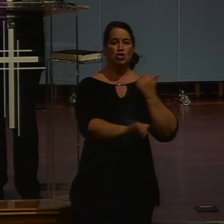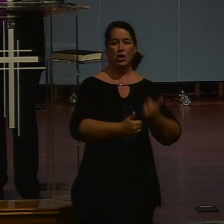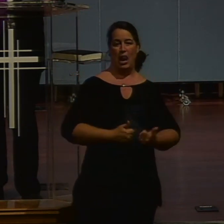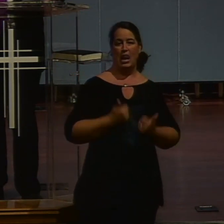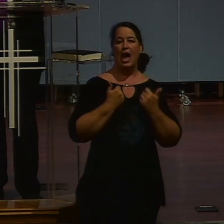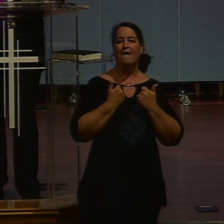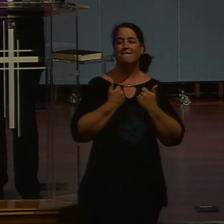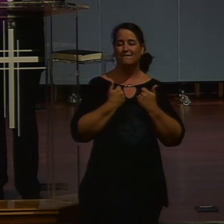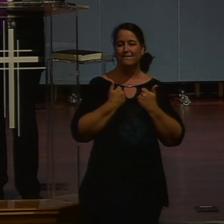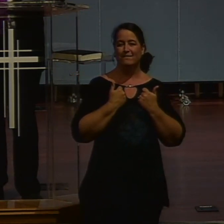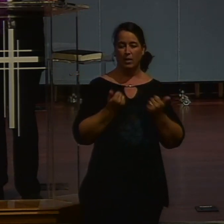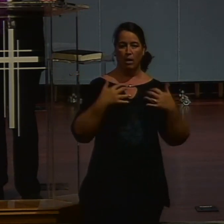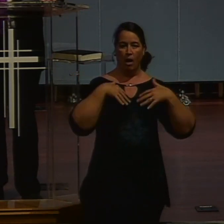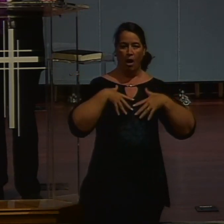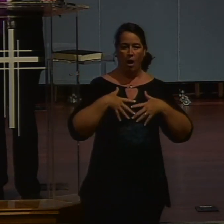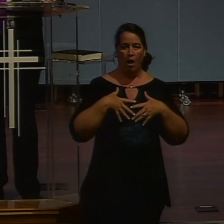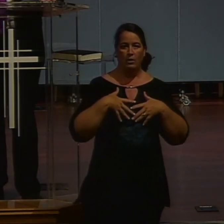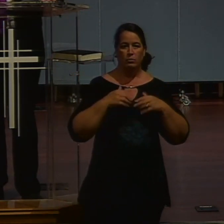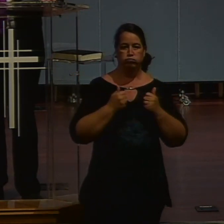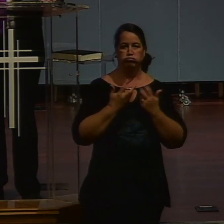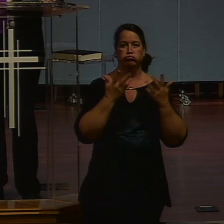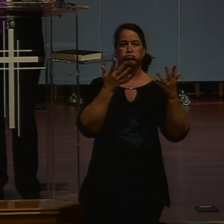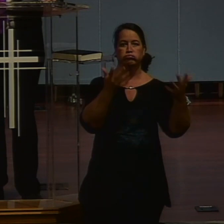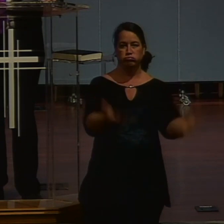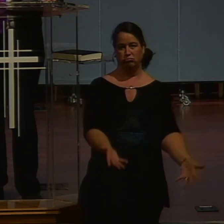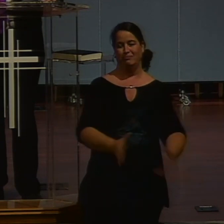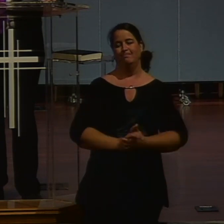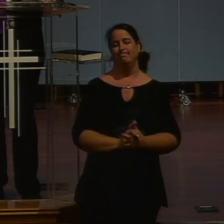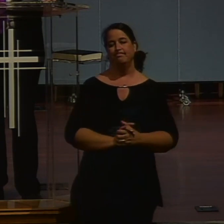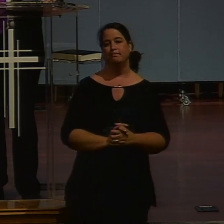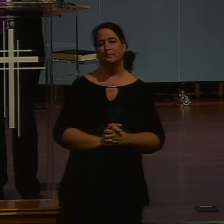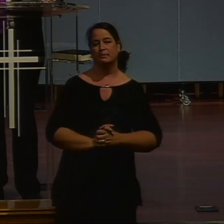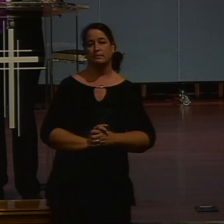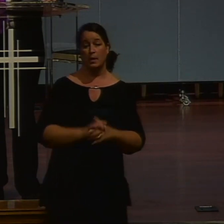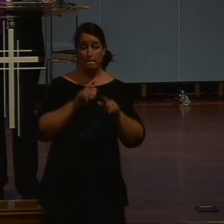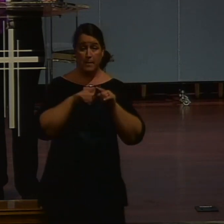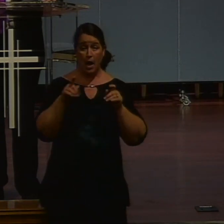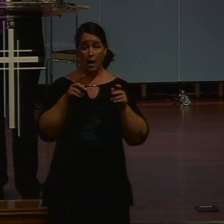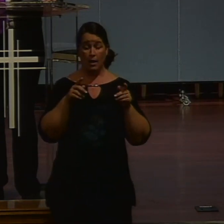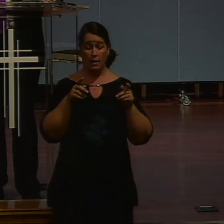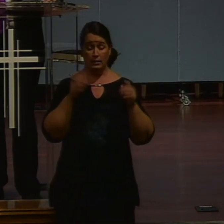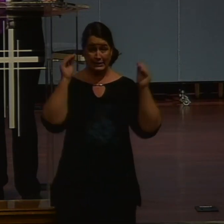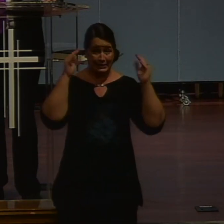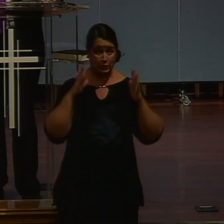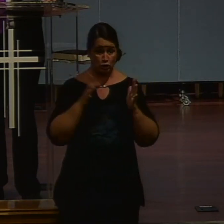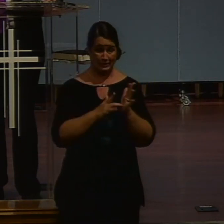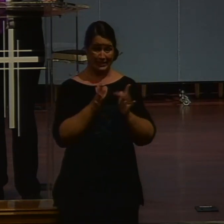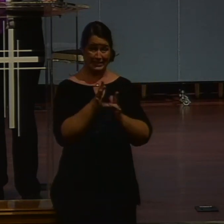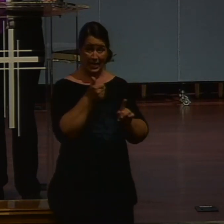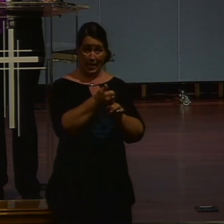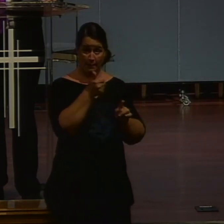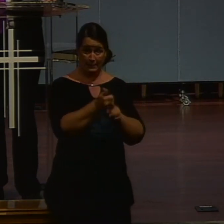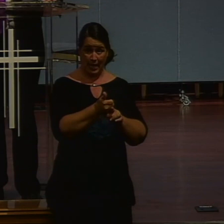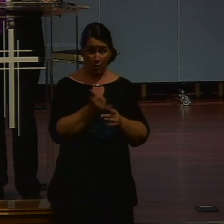teacher is guiding her through. And this ground called Sychar is